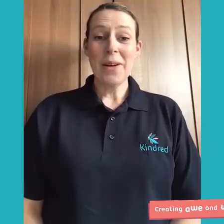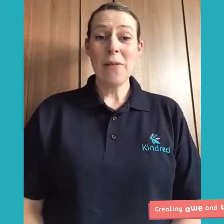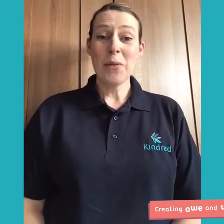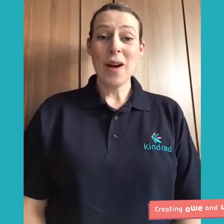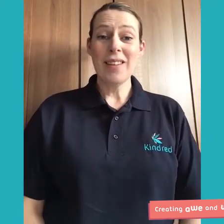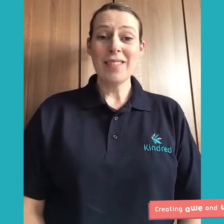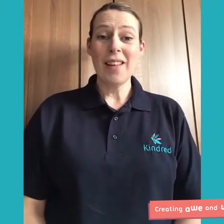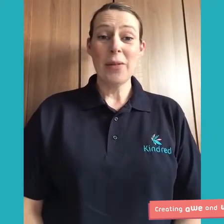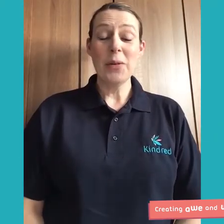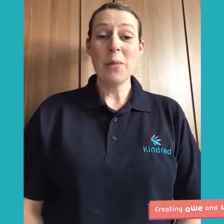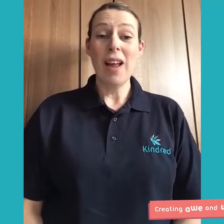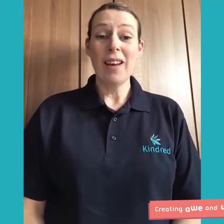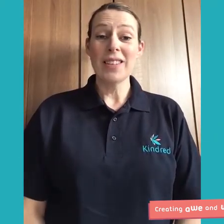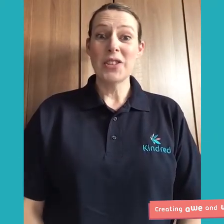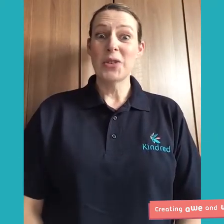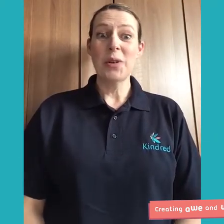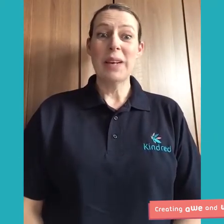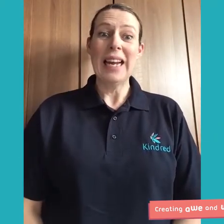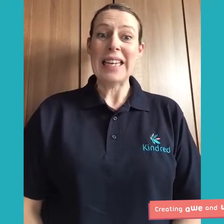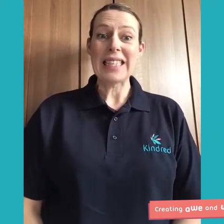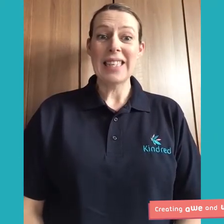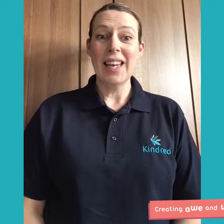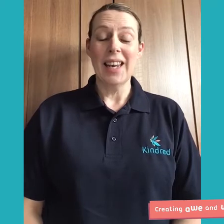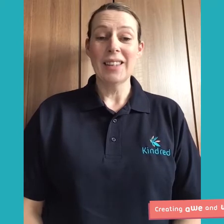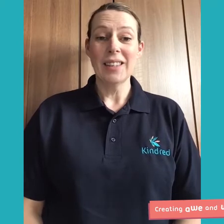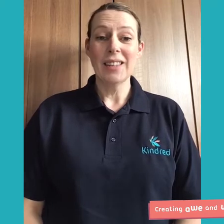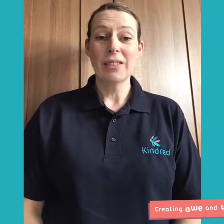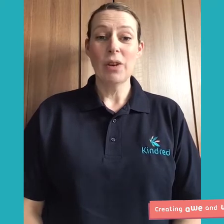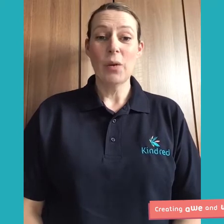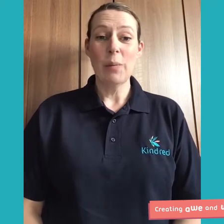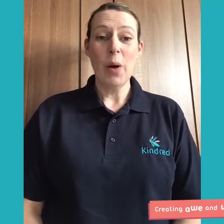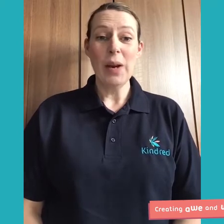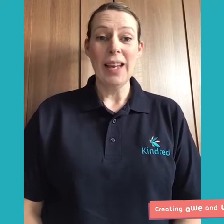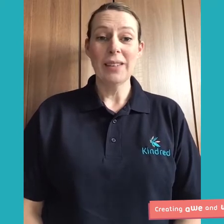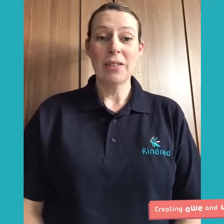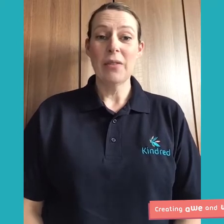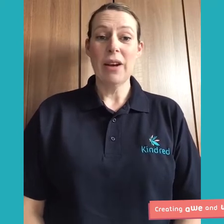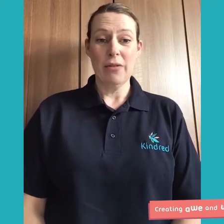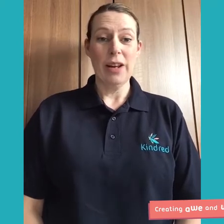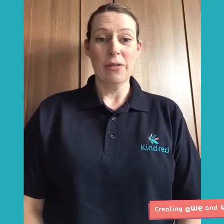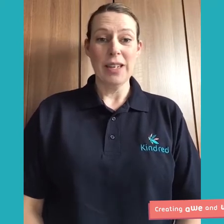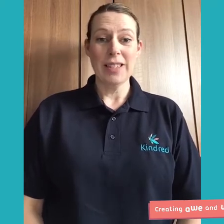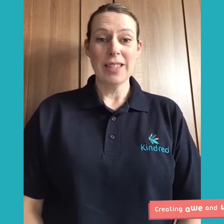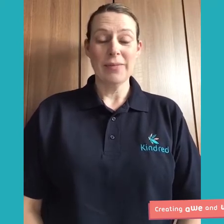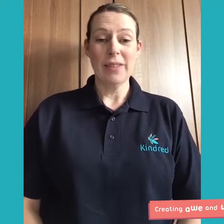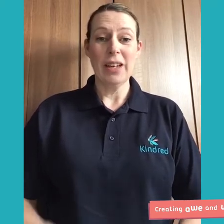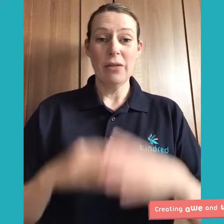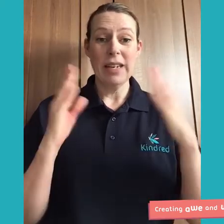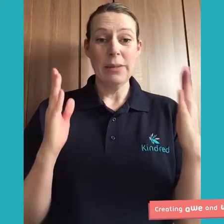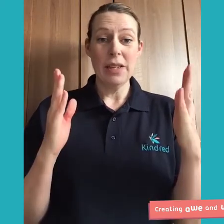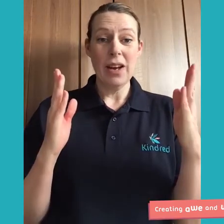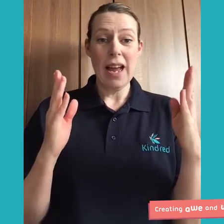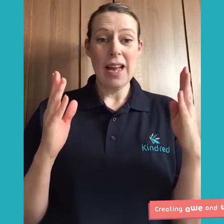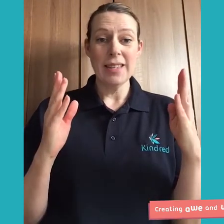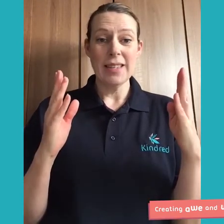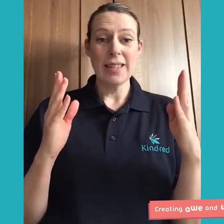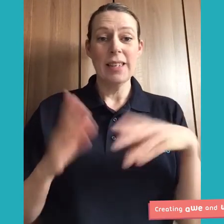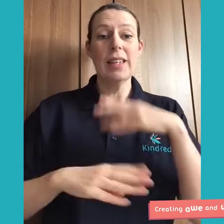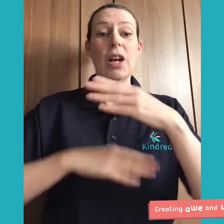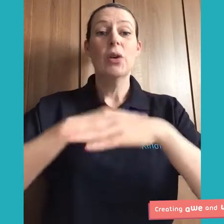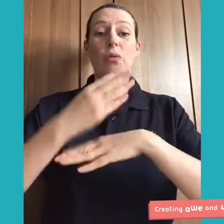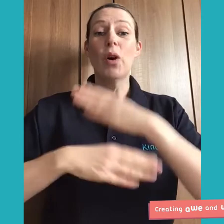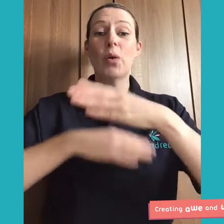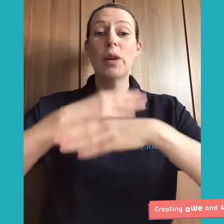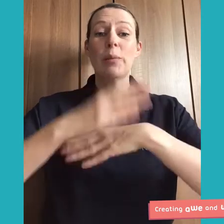Hello, everyone. I thought you might like to join me in singing Roly-Poly, one of our favourites. Are you ready with your hands?